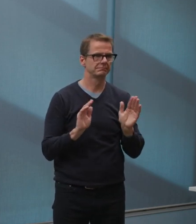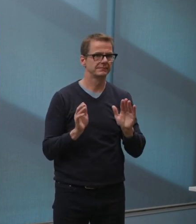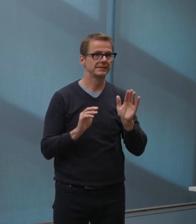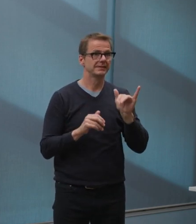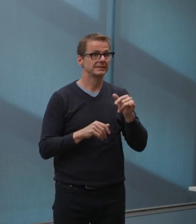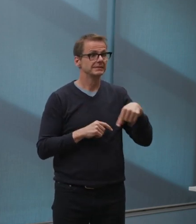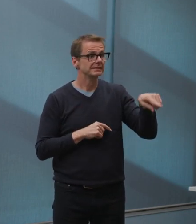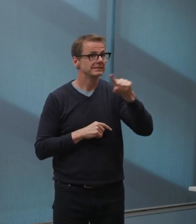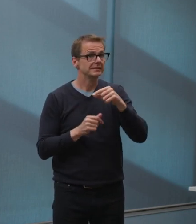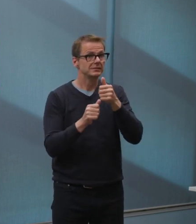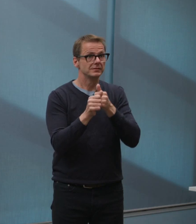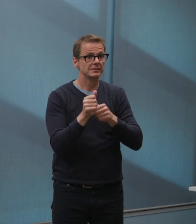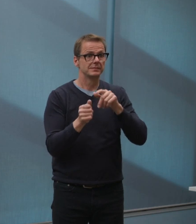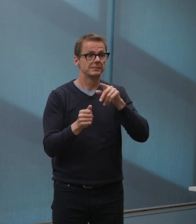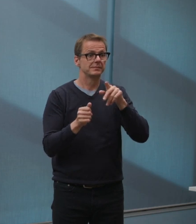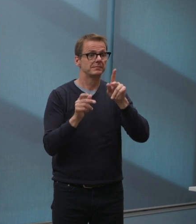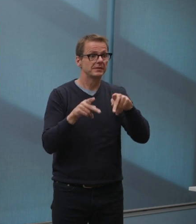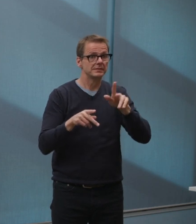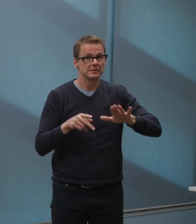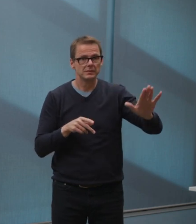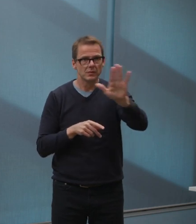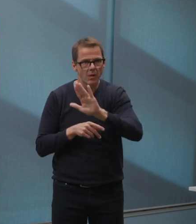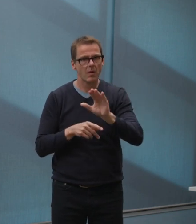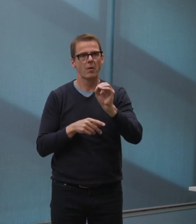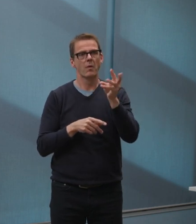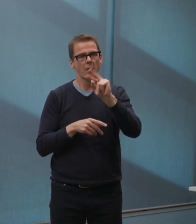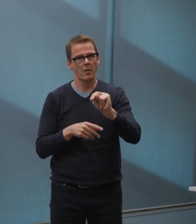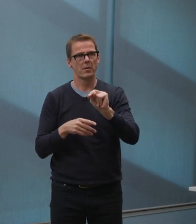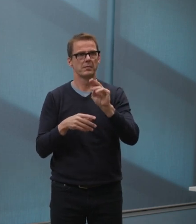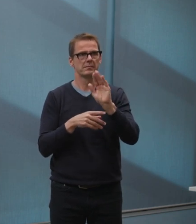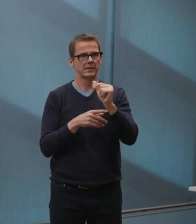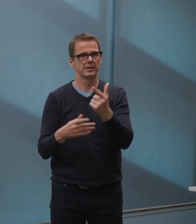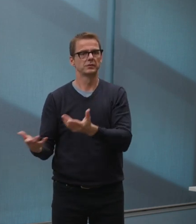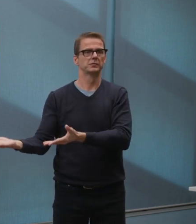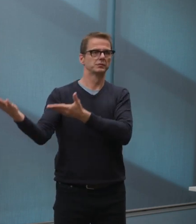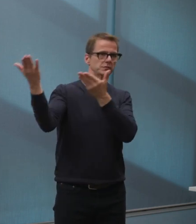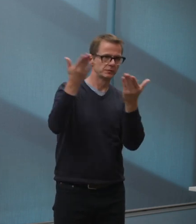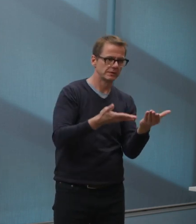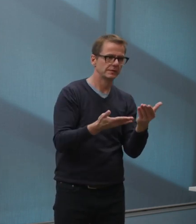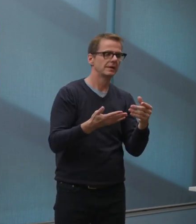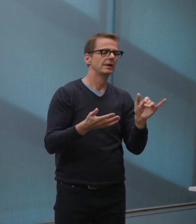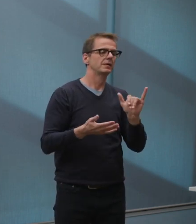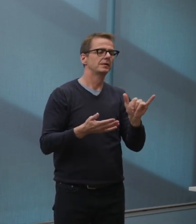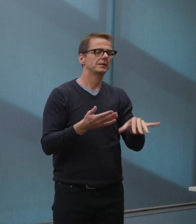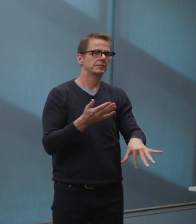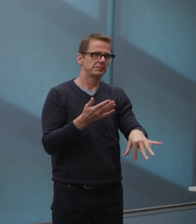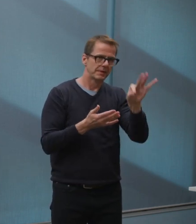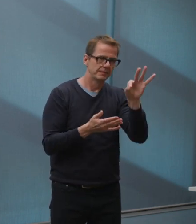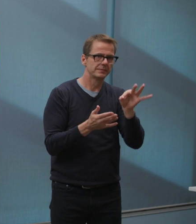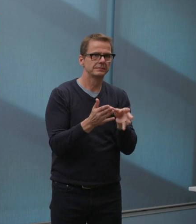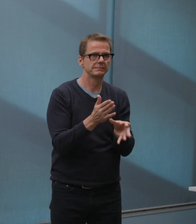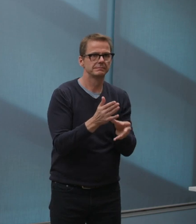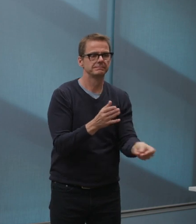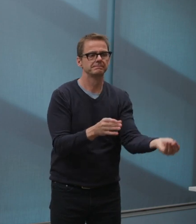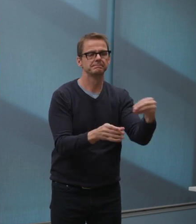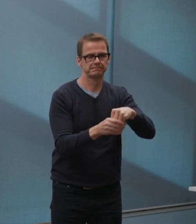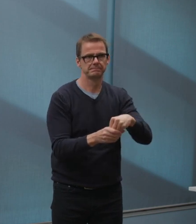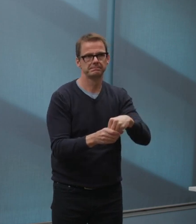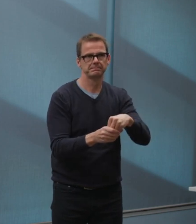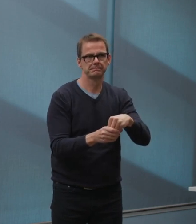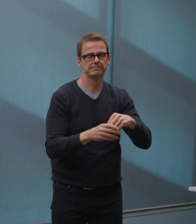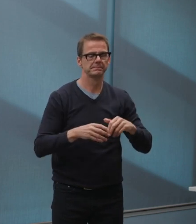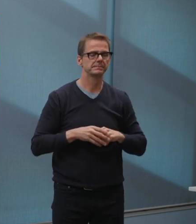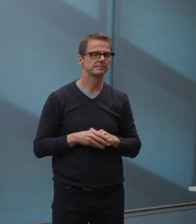want people to continue to practice safe physical distancing while using outdoor spaces like off-leash dog parks. The three other